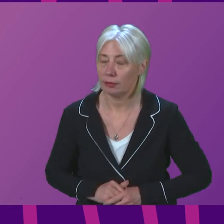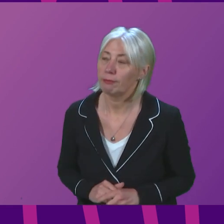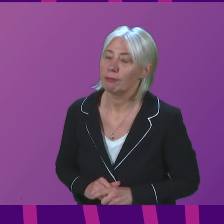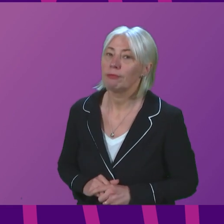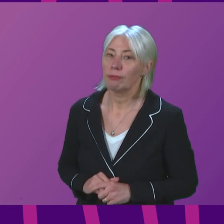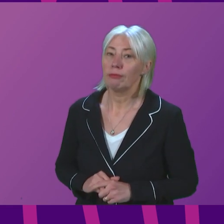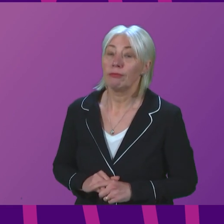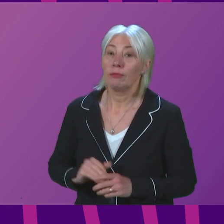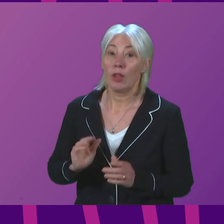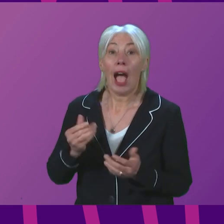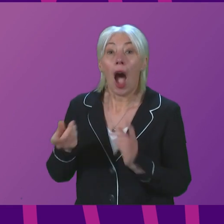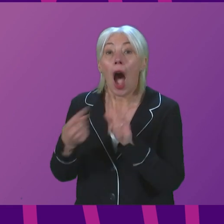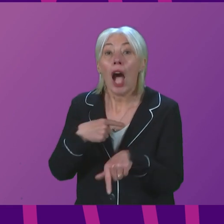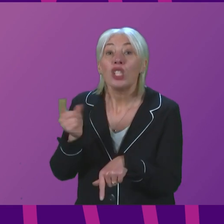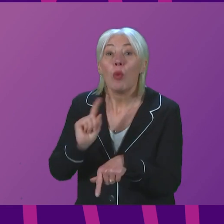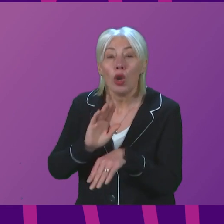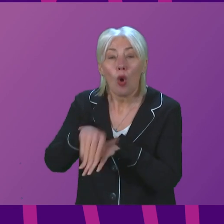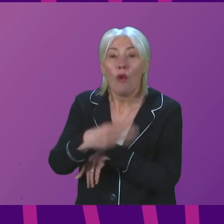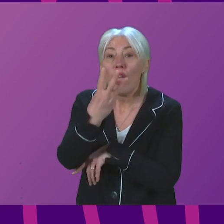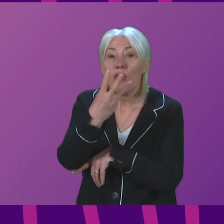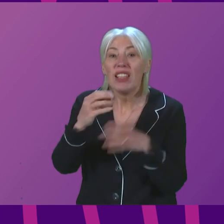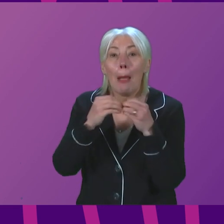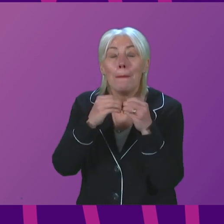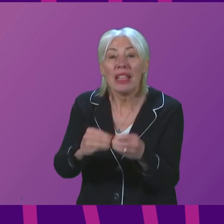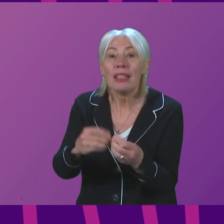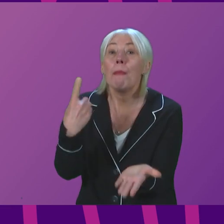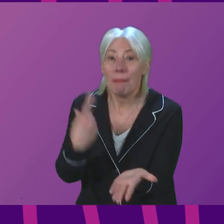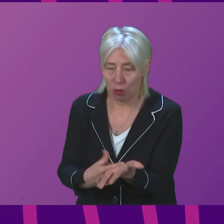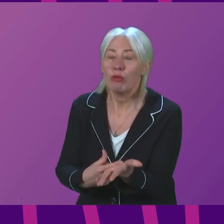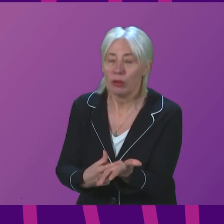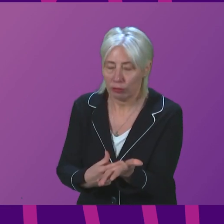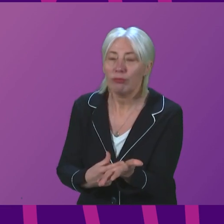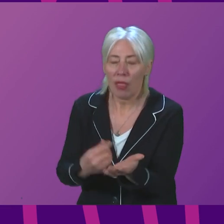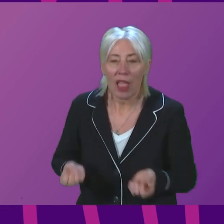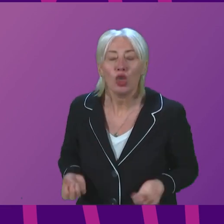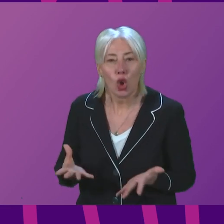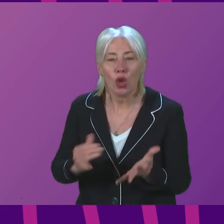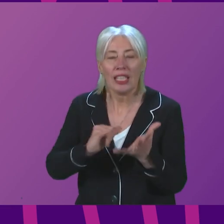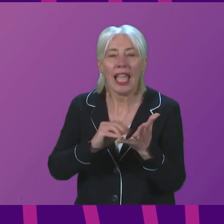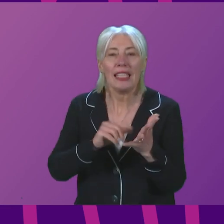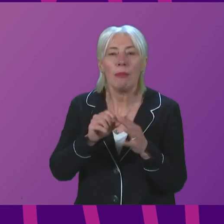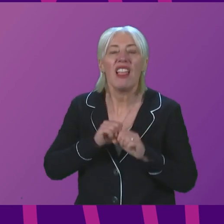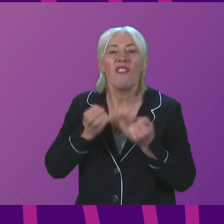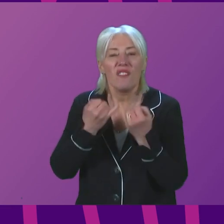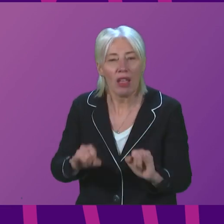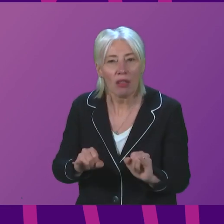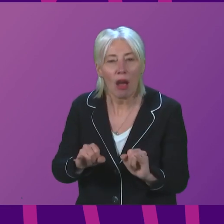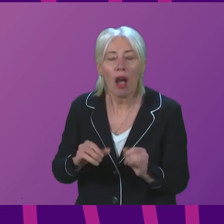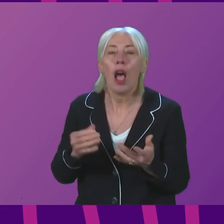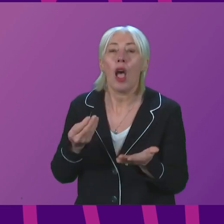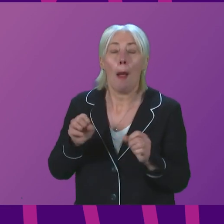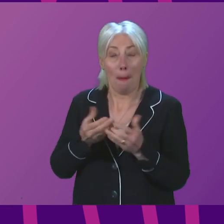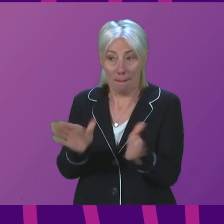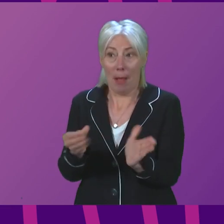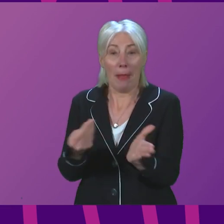Minister, the answer is over £3 billion. That is the cost of SNP failure. The loss of public money due